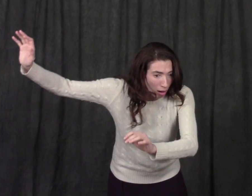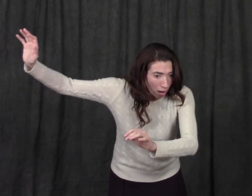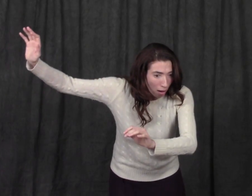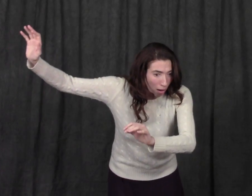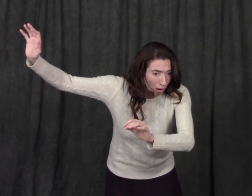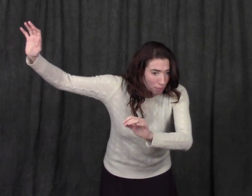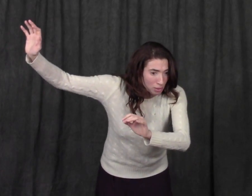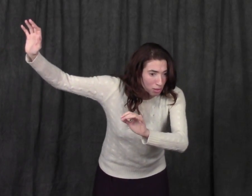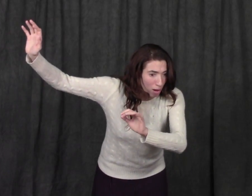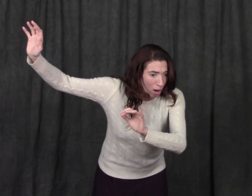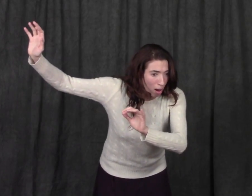Arms,